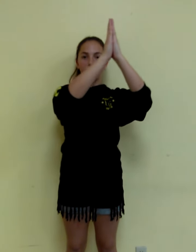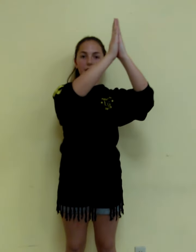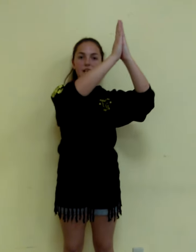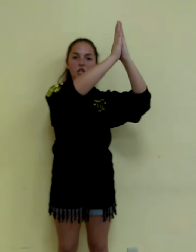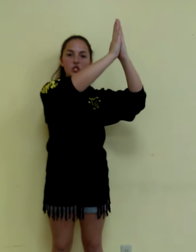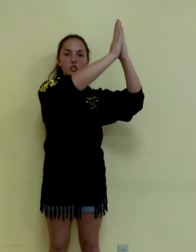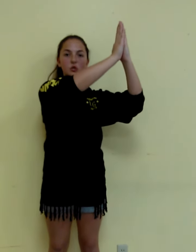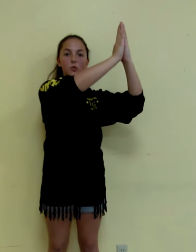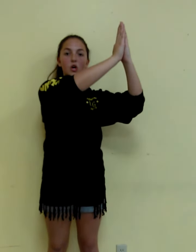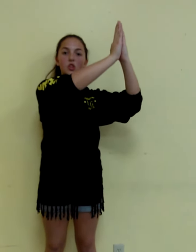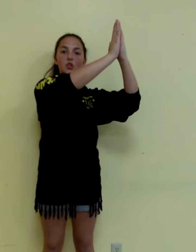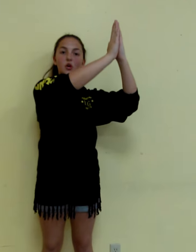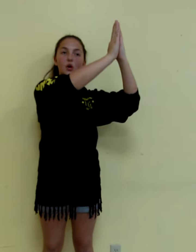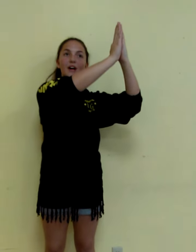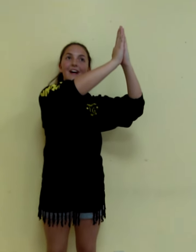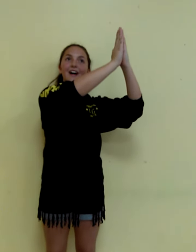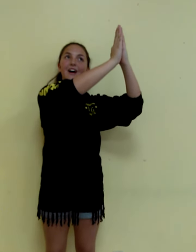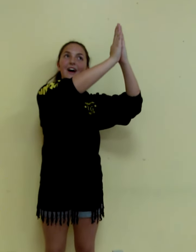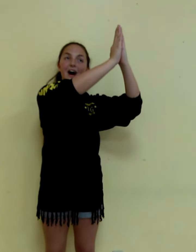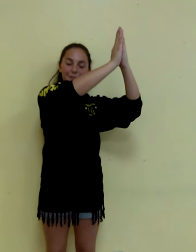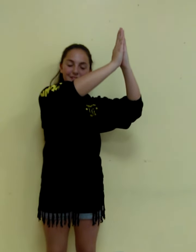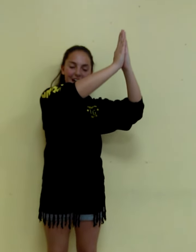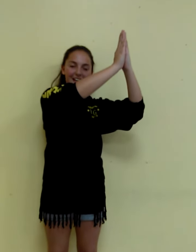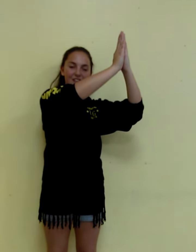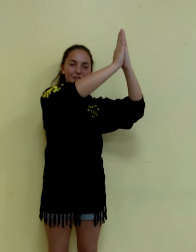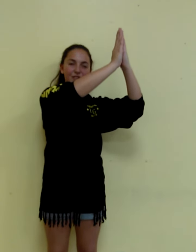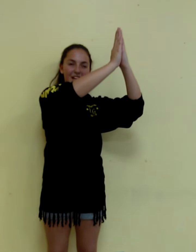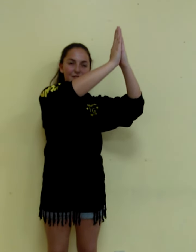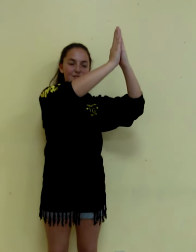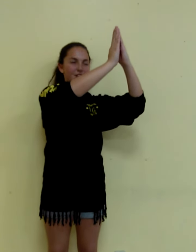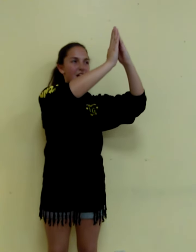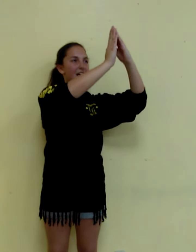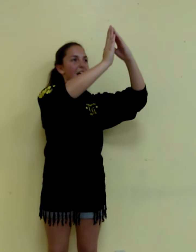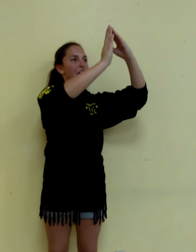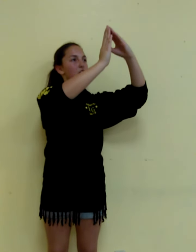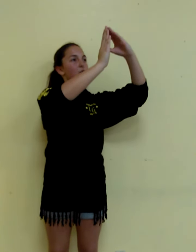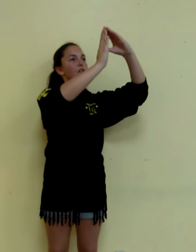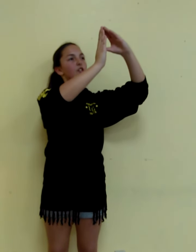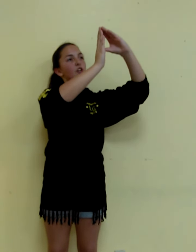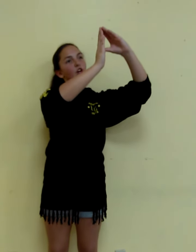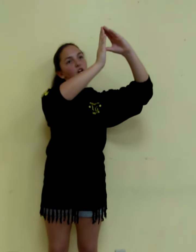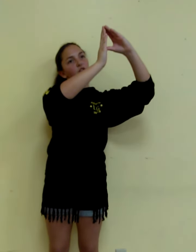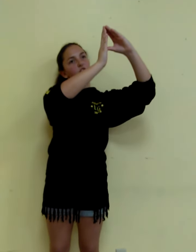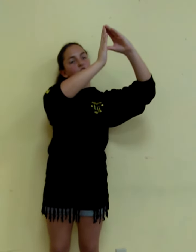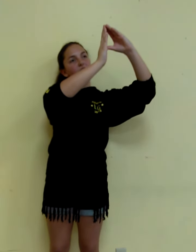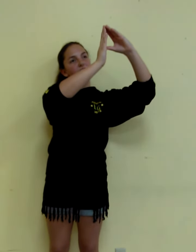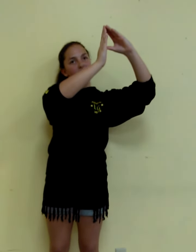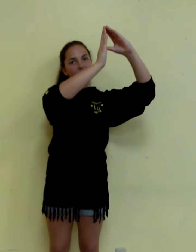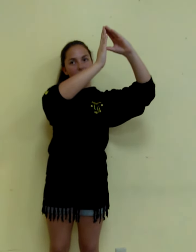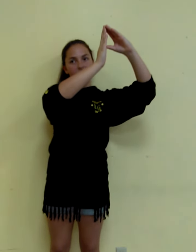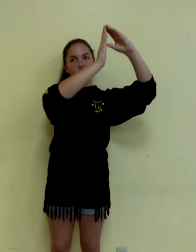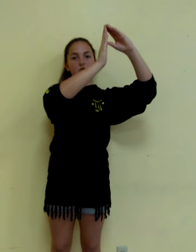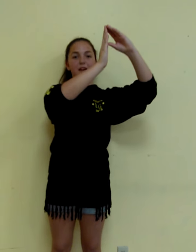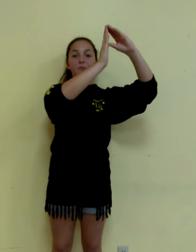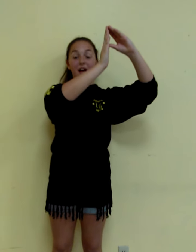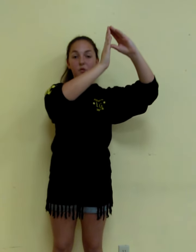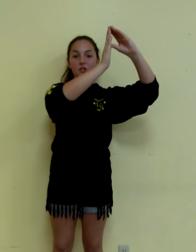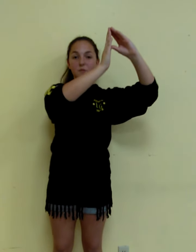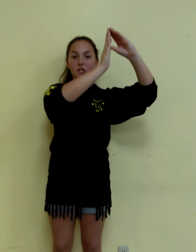ring to the upside of your left, and you're going to curve your left hand to make a backwards P